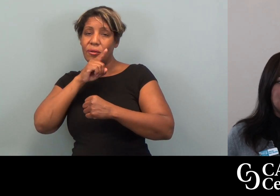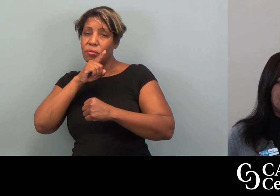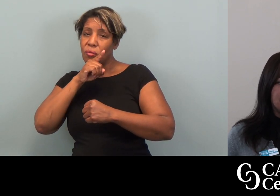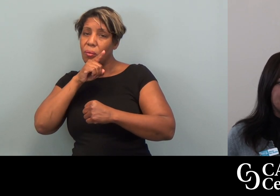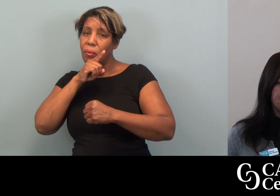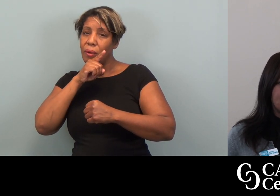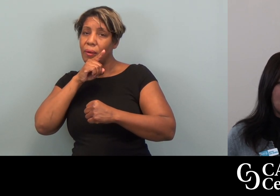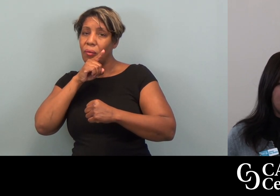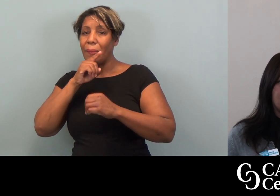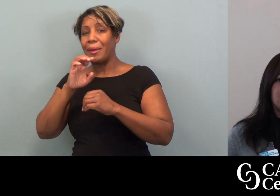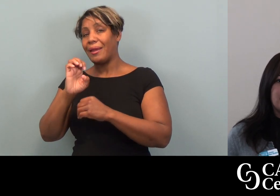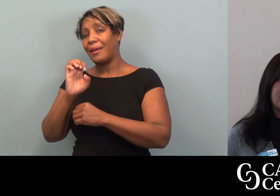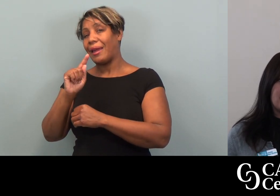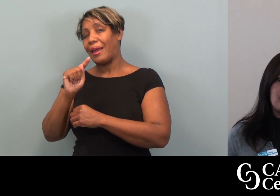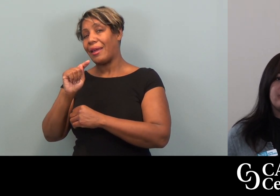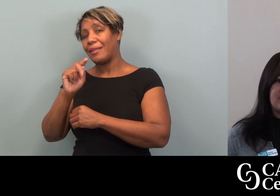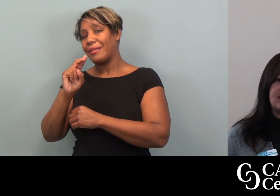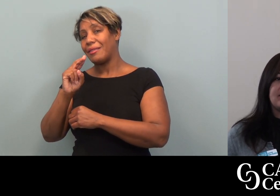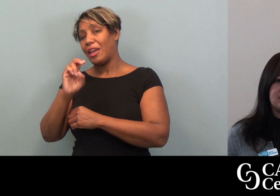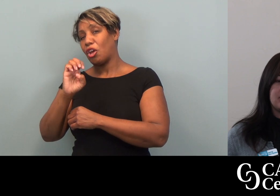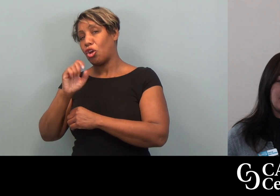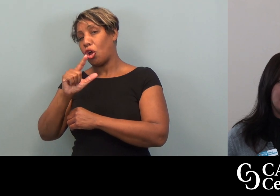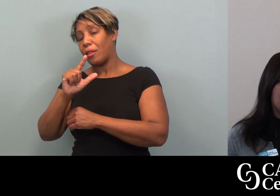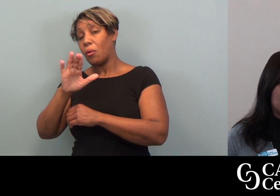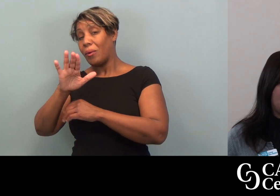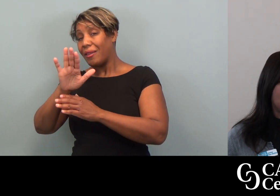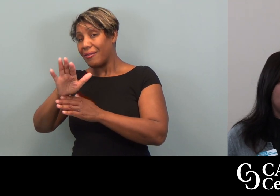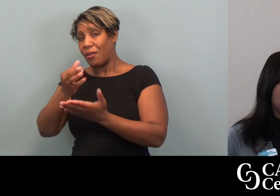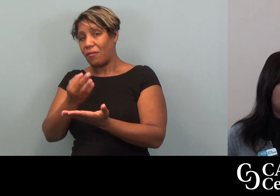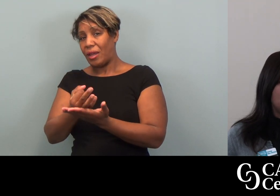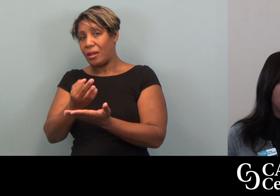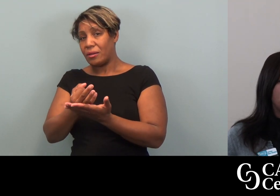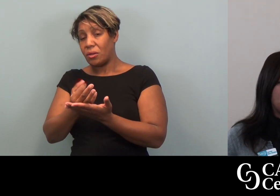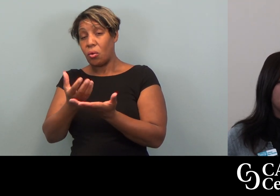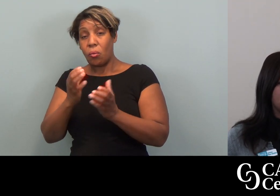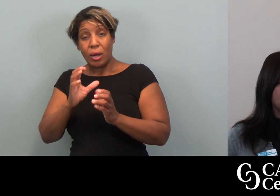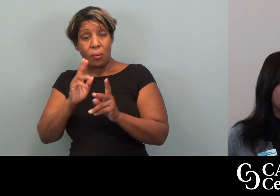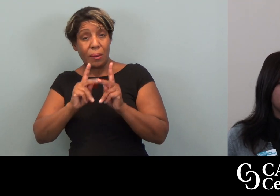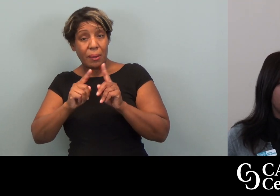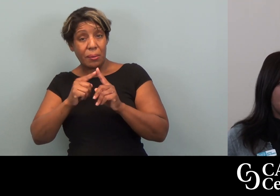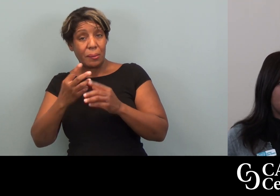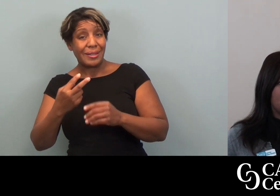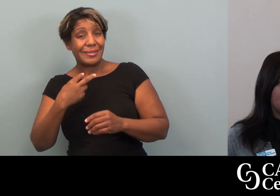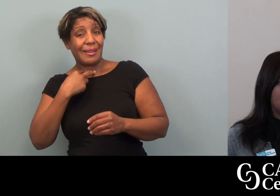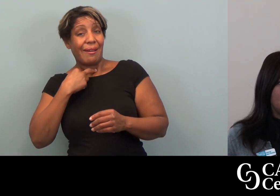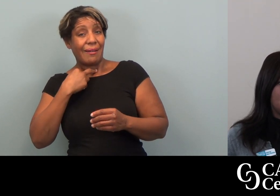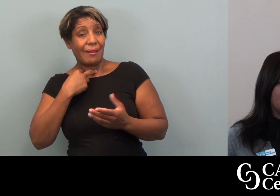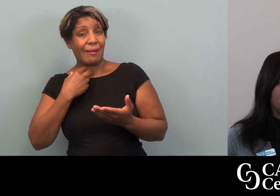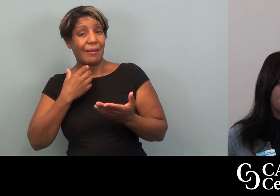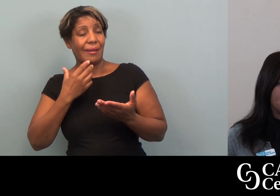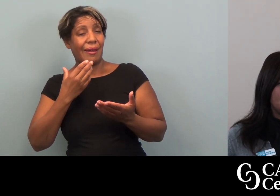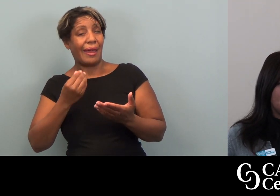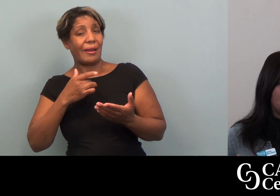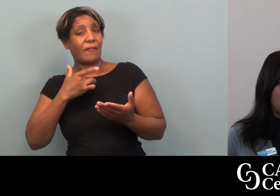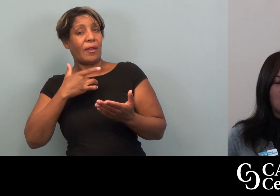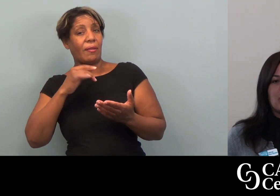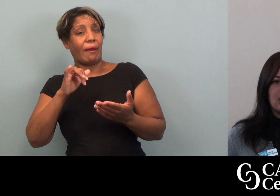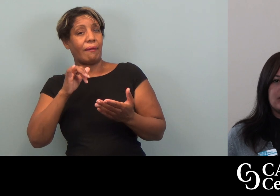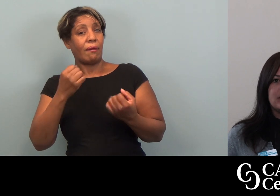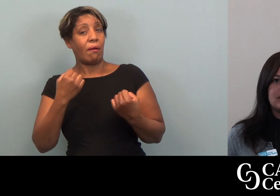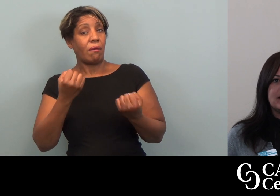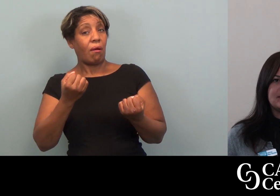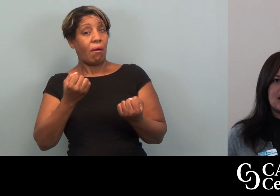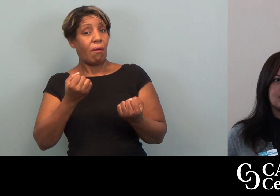being ethical with their own finances, right? We don't want to make, put people in a position where a